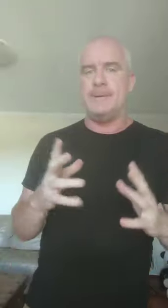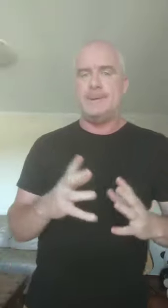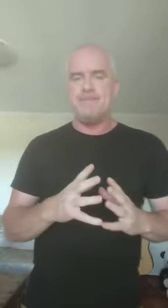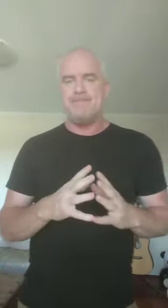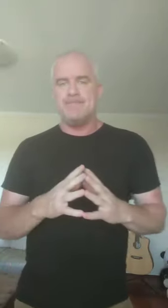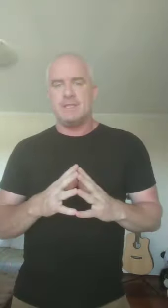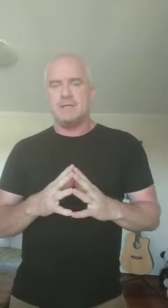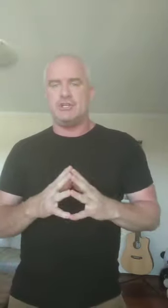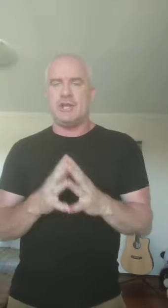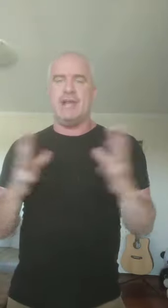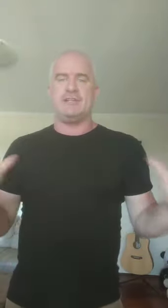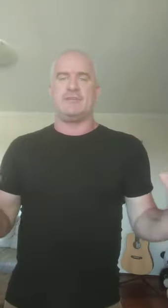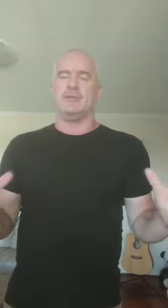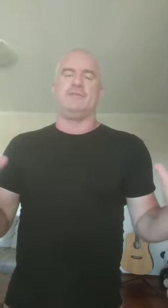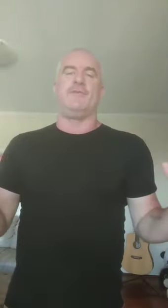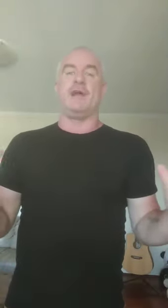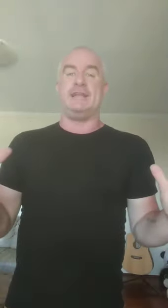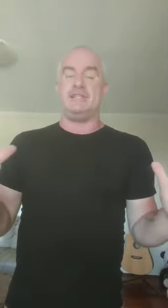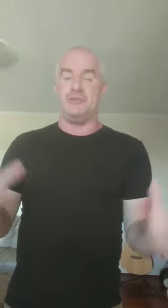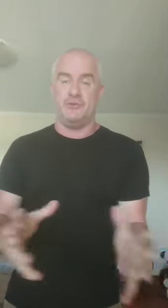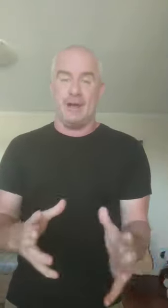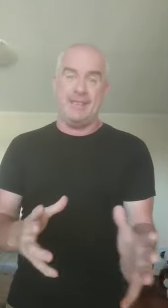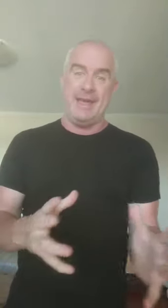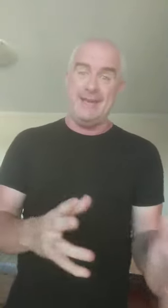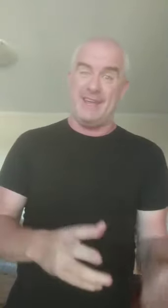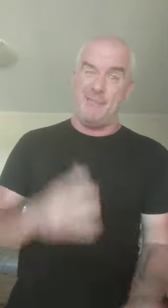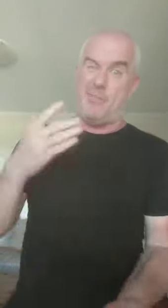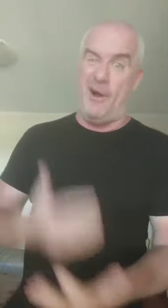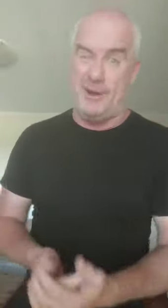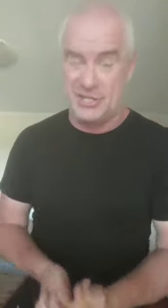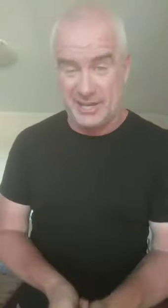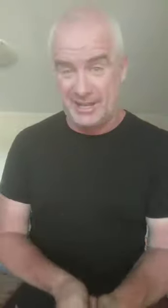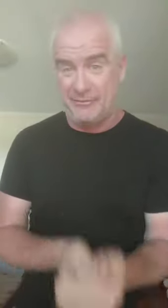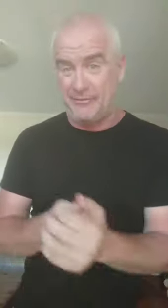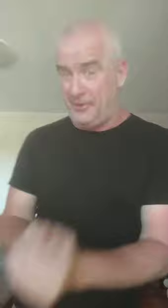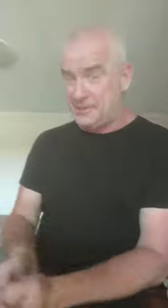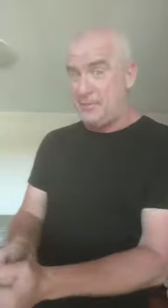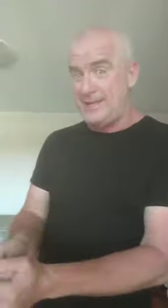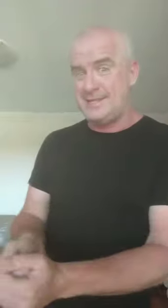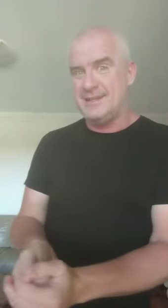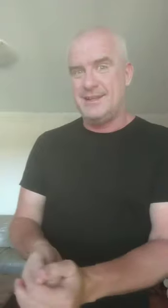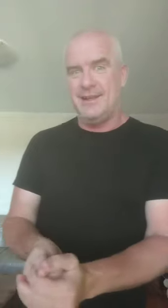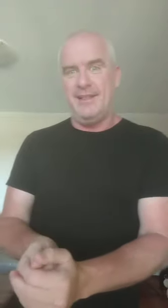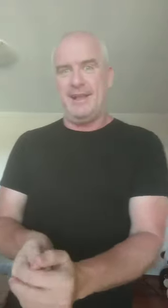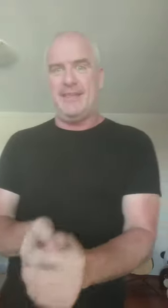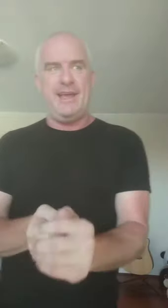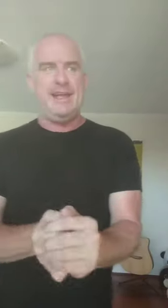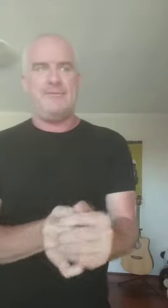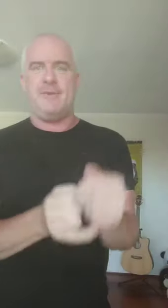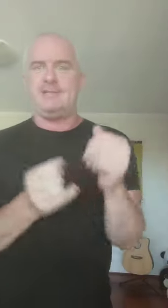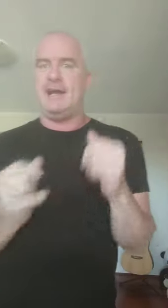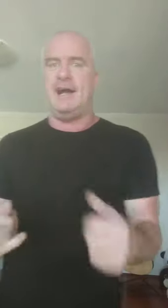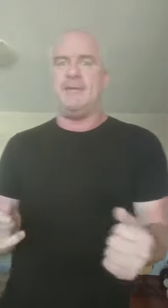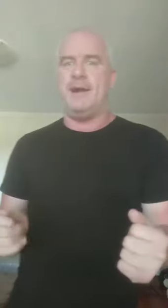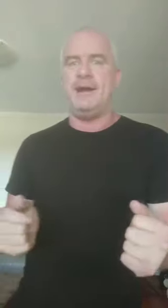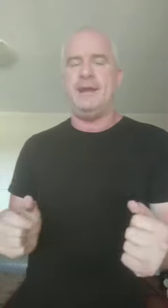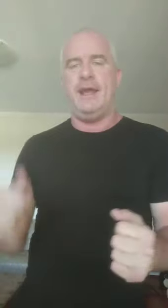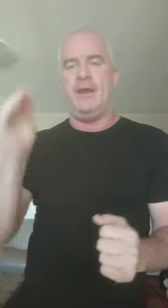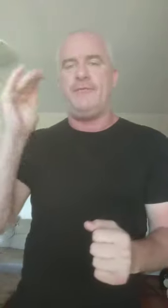change the course of what I do? Are they even going to buy my shit in the first place? Like, are they even my target market? And I